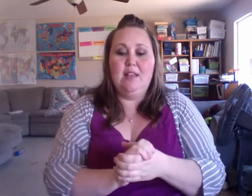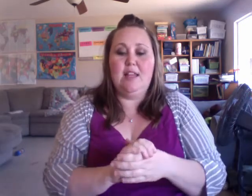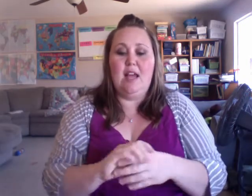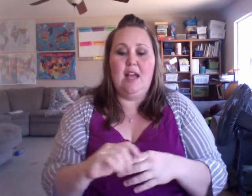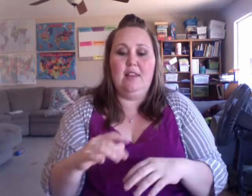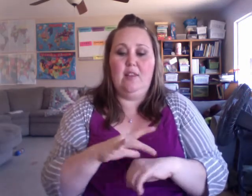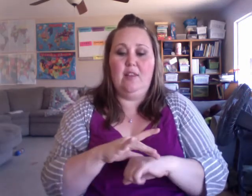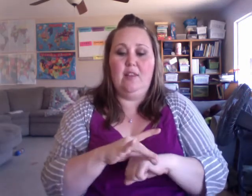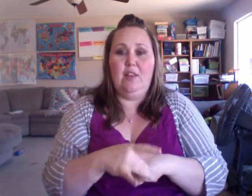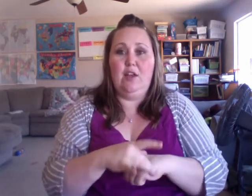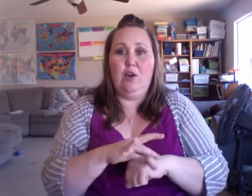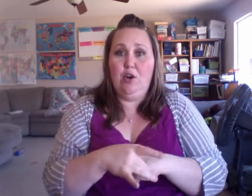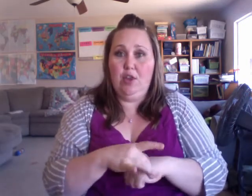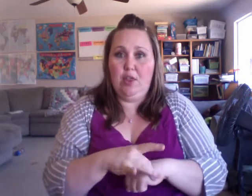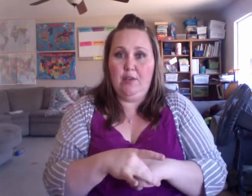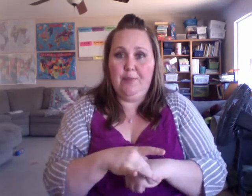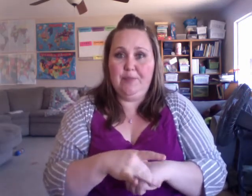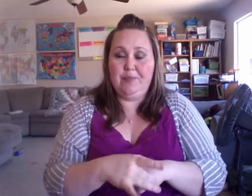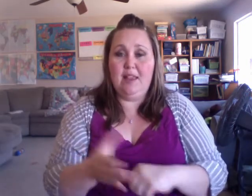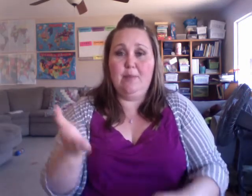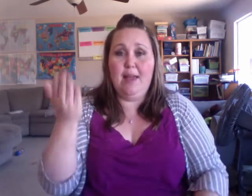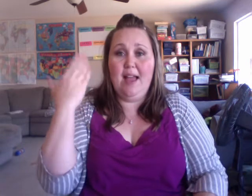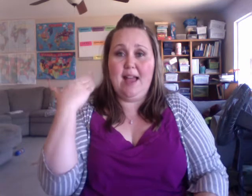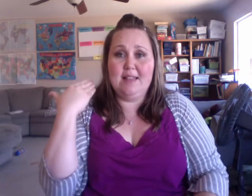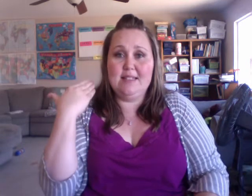that the Earth in the past